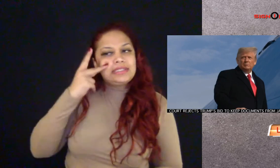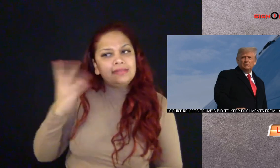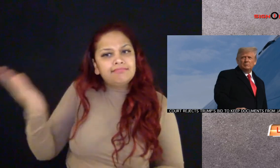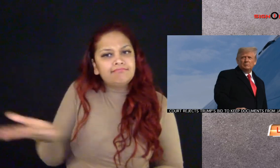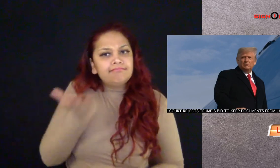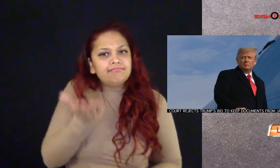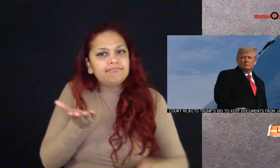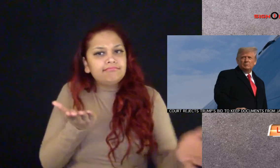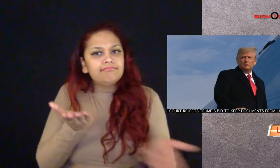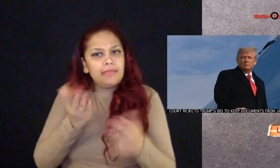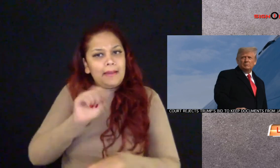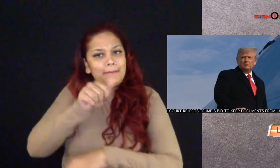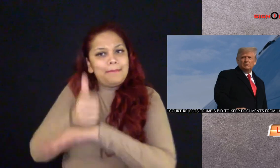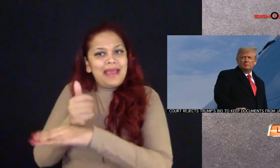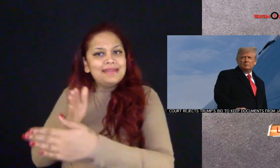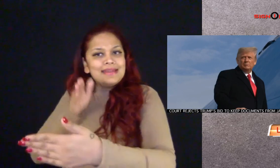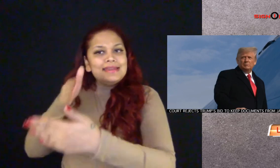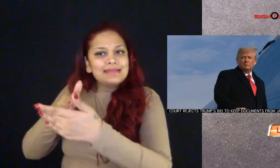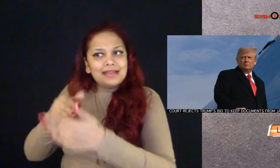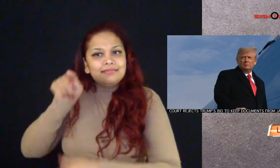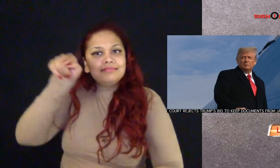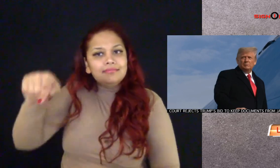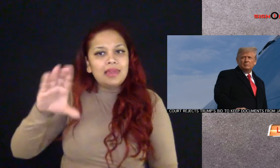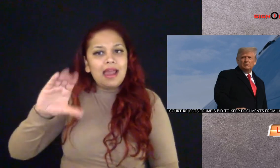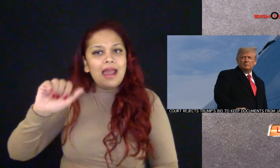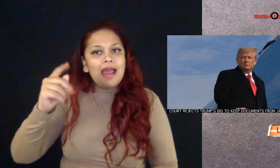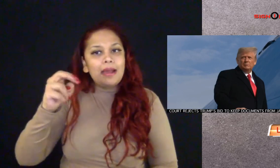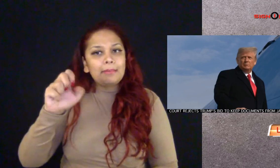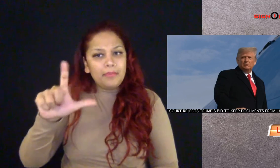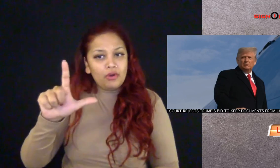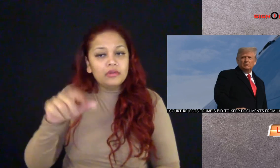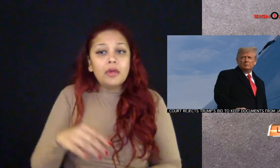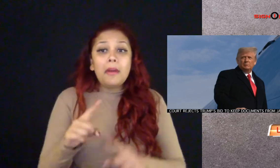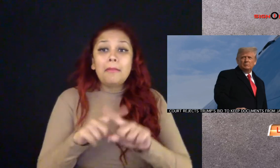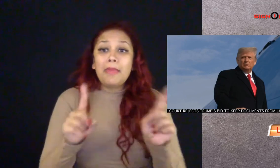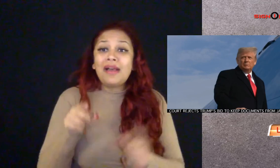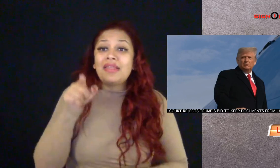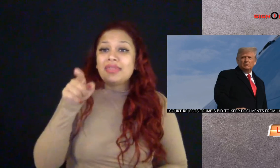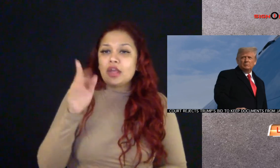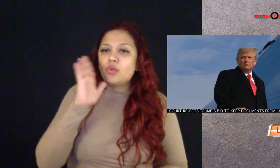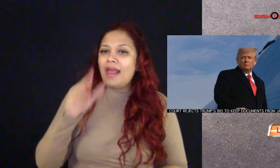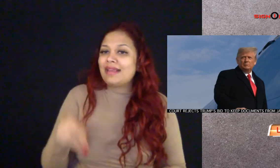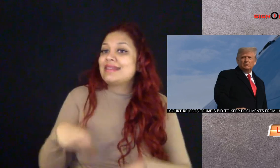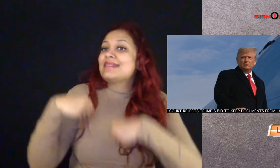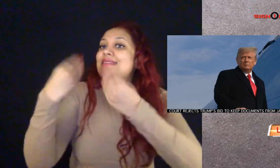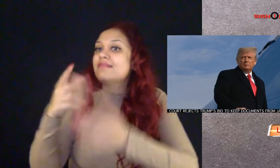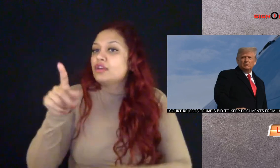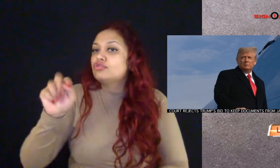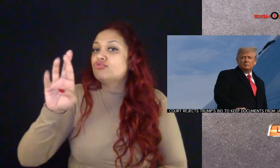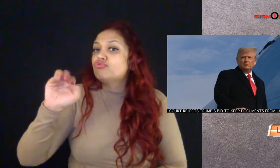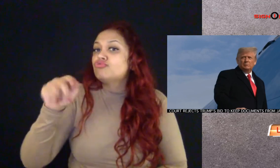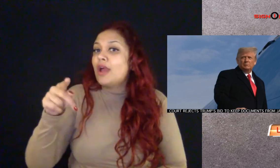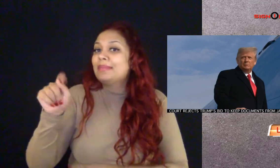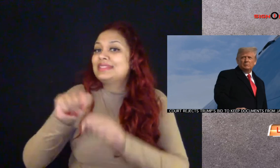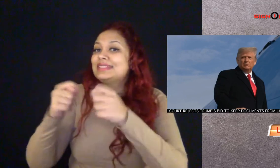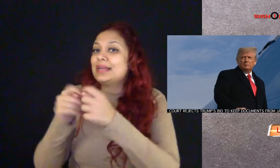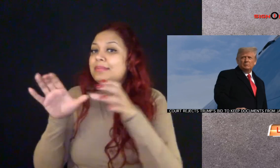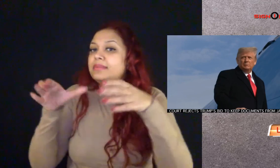The court ruled unanimously that there is a unique need to see those documents based on the attack on the